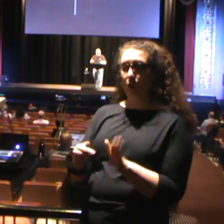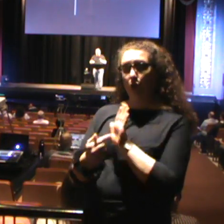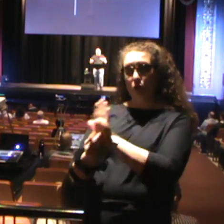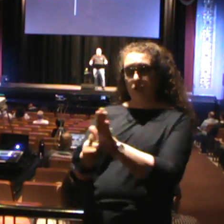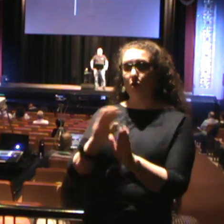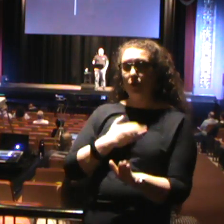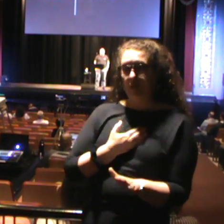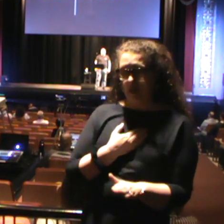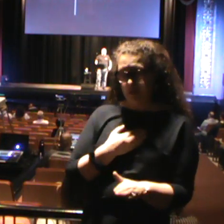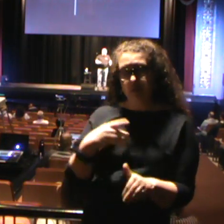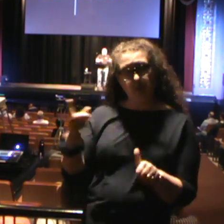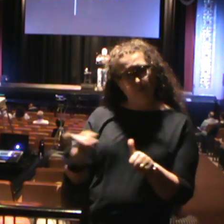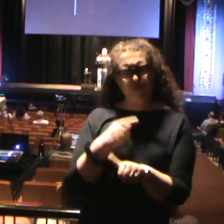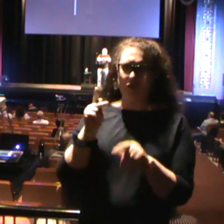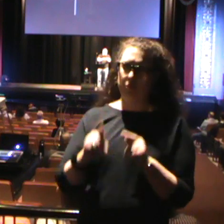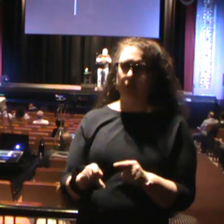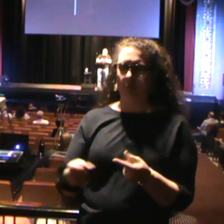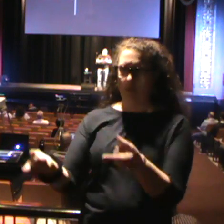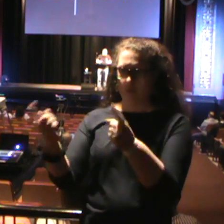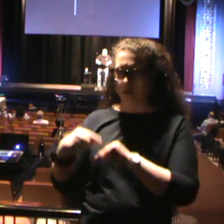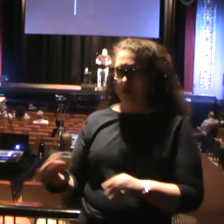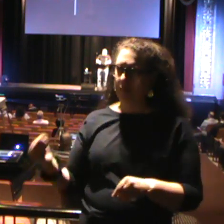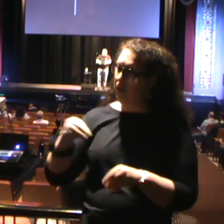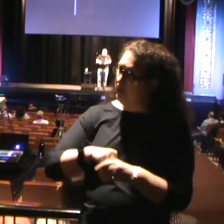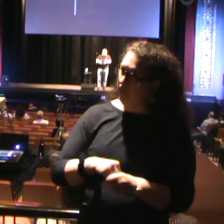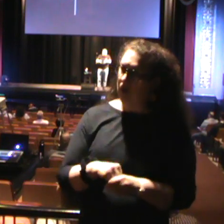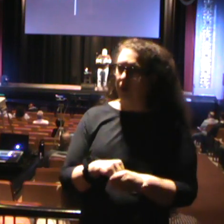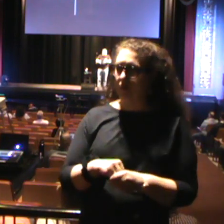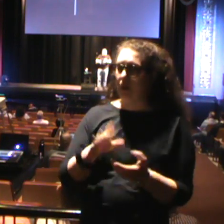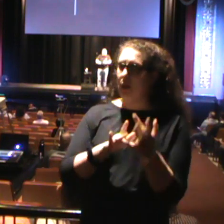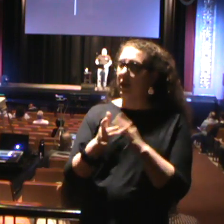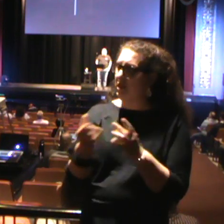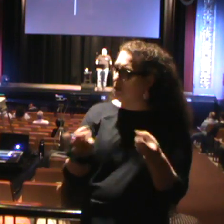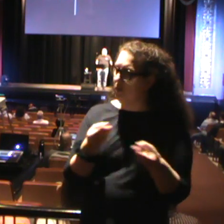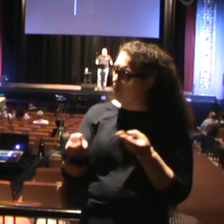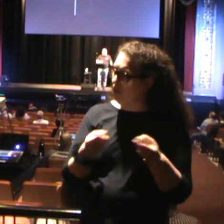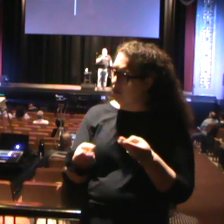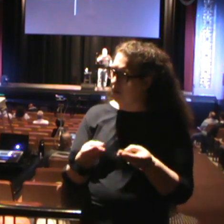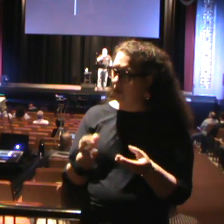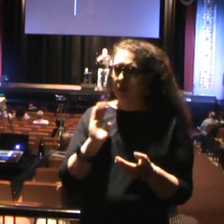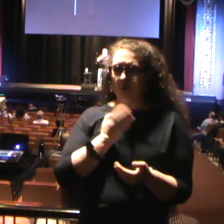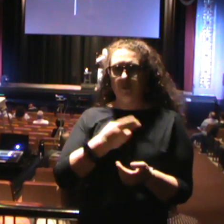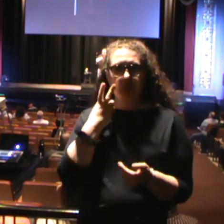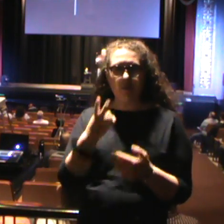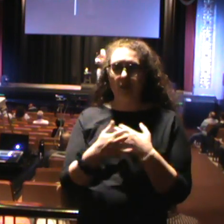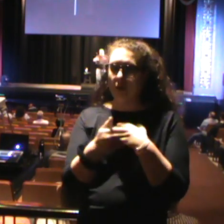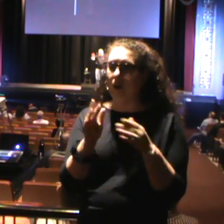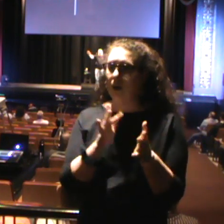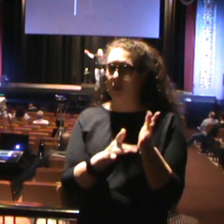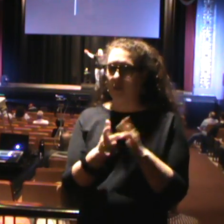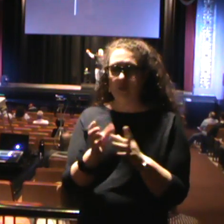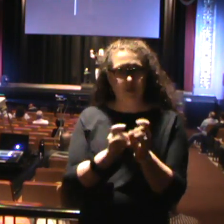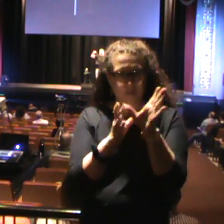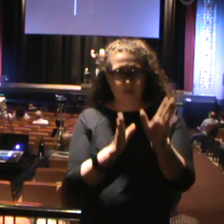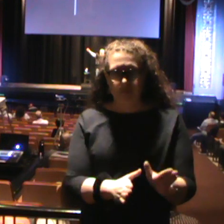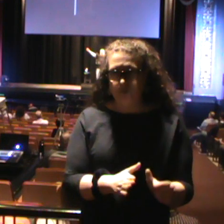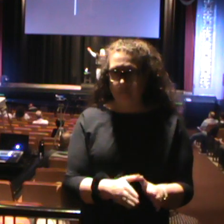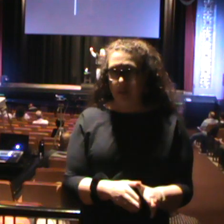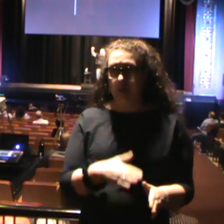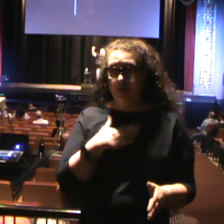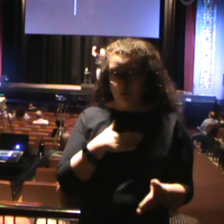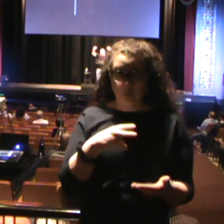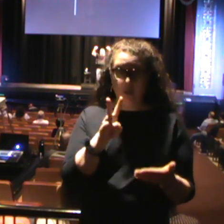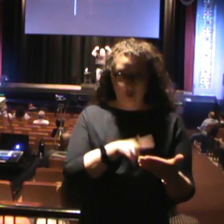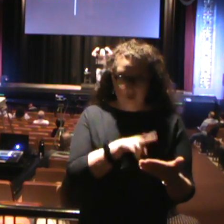came to be a part of Jesus' ministry. And so we see the calling of the first disciples here in verses 18 through 22. So stay with me. If you have your Bibles, please